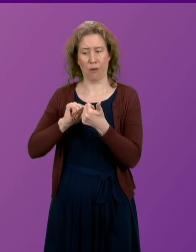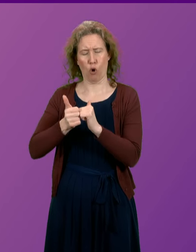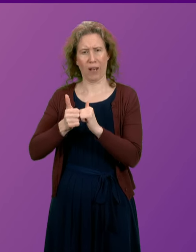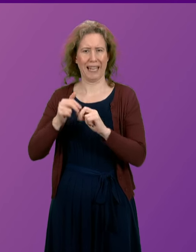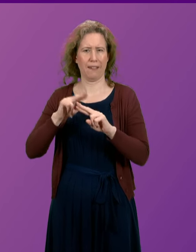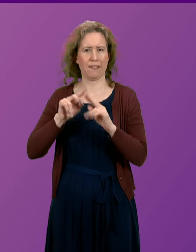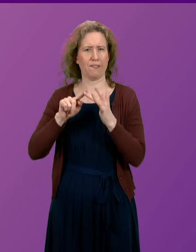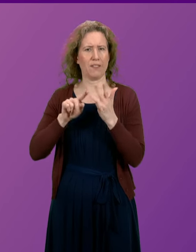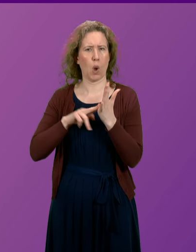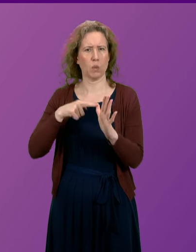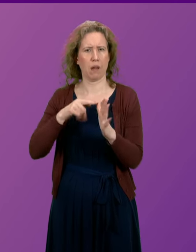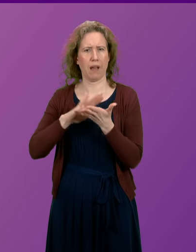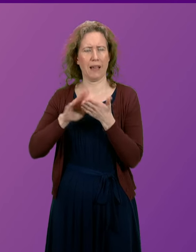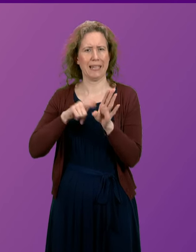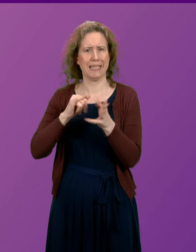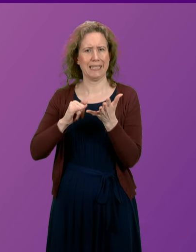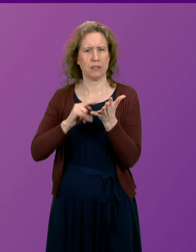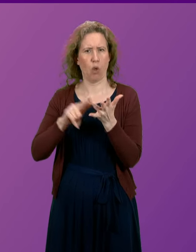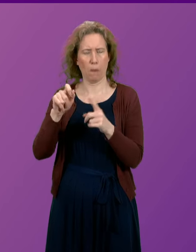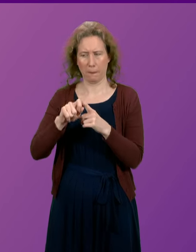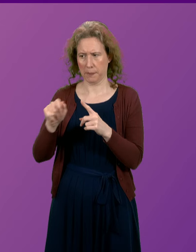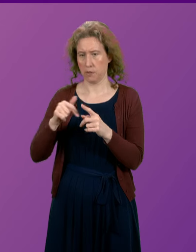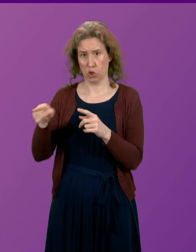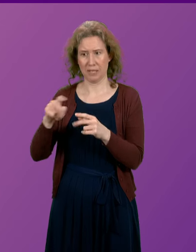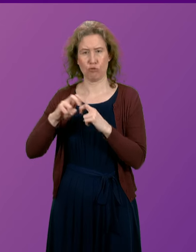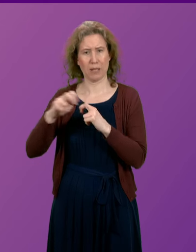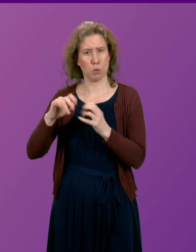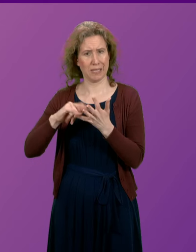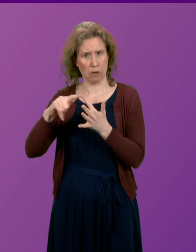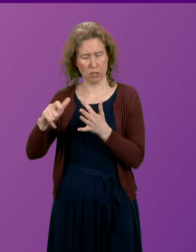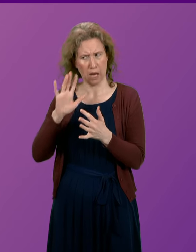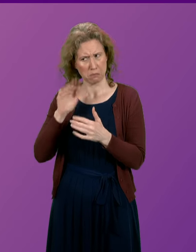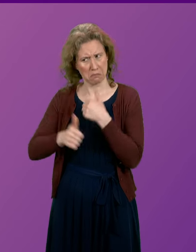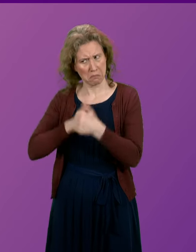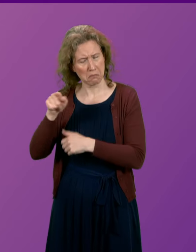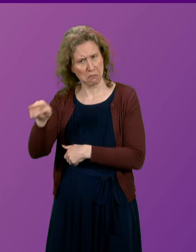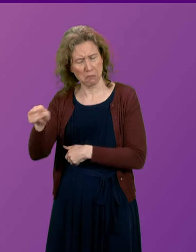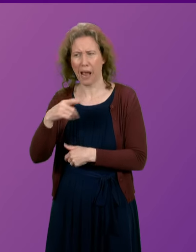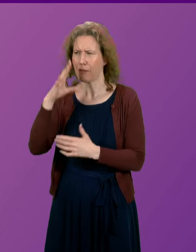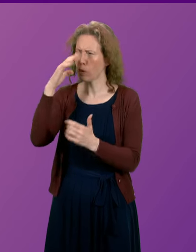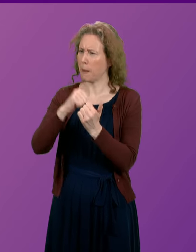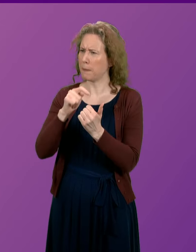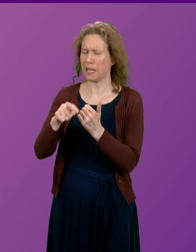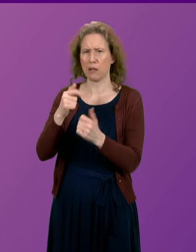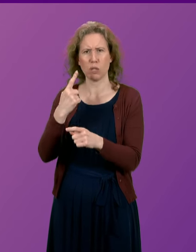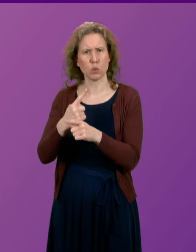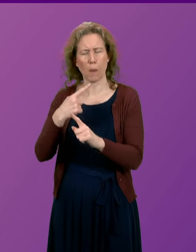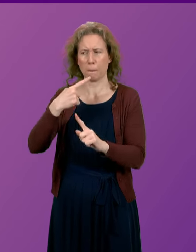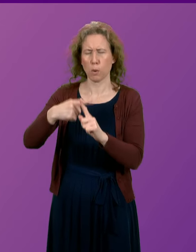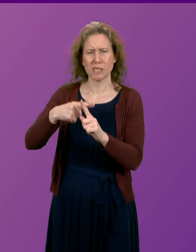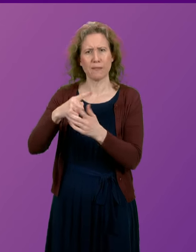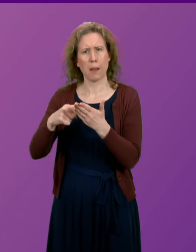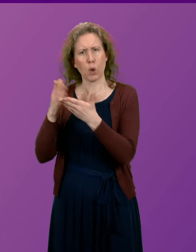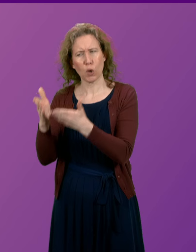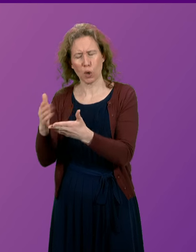Fiona Hislop, the Transport Secretary, to the report of the Net Zero Committee. Indeed, I seem to recall him speaking so warmly about it that